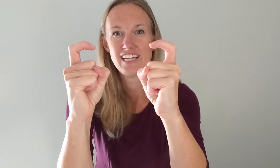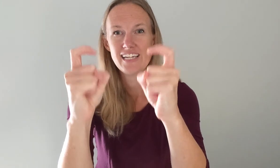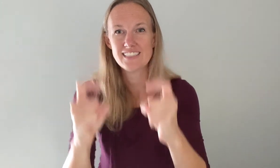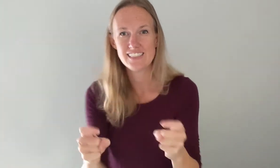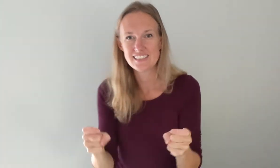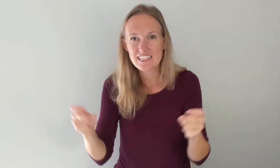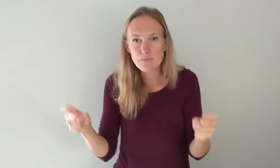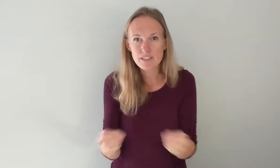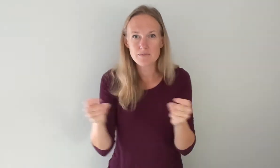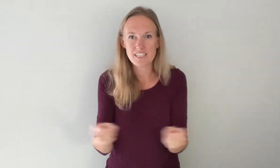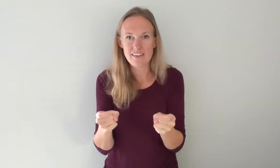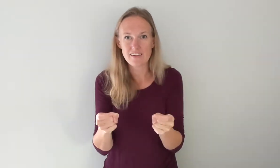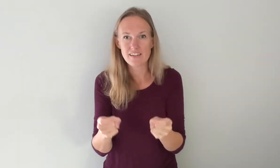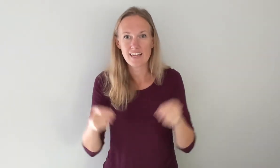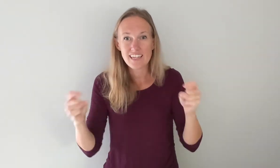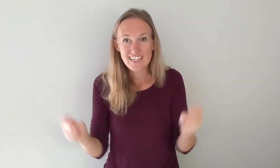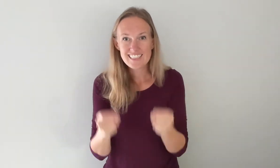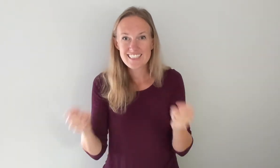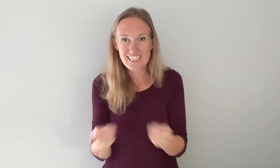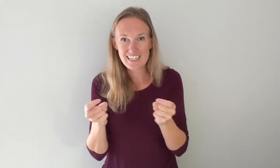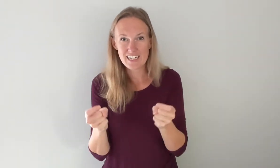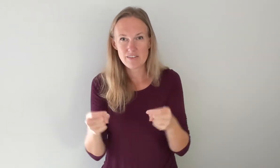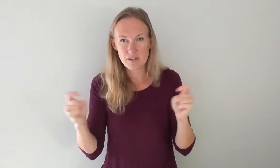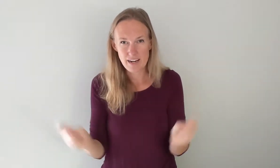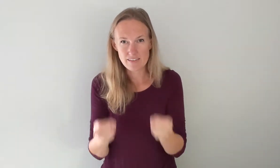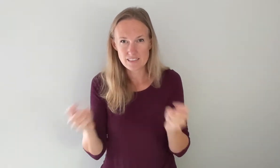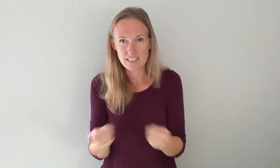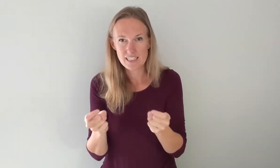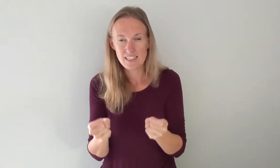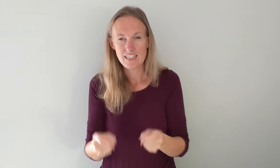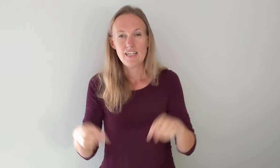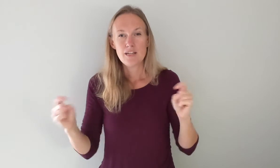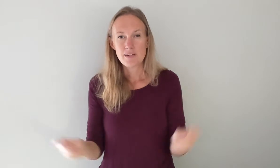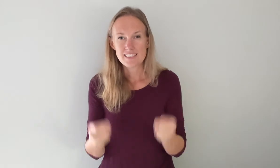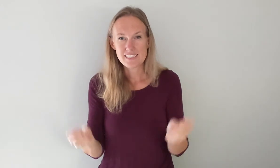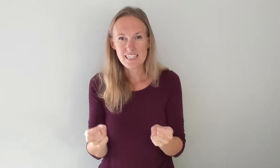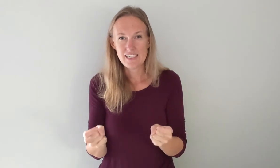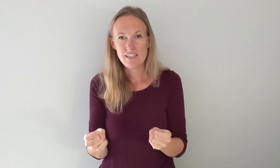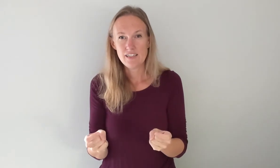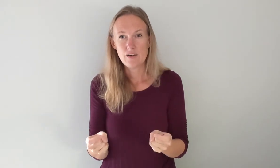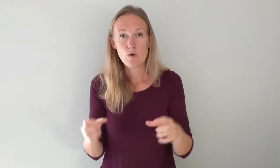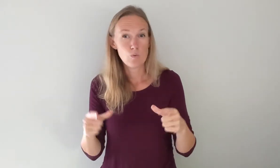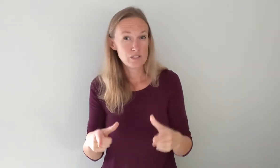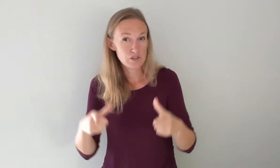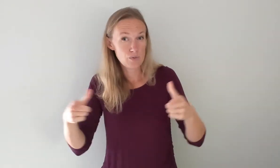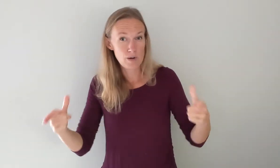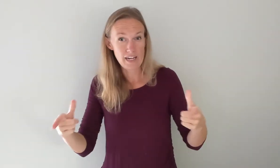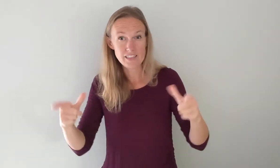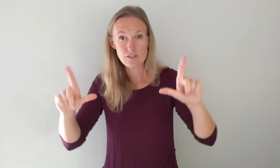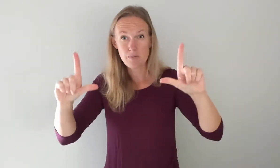indexes and then bring them together okay sin kind of in a round my sin was great so you're